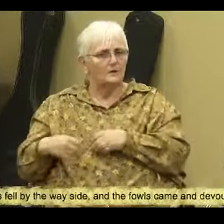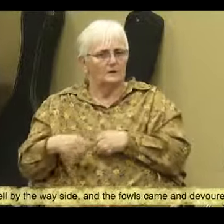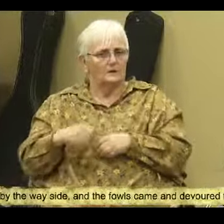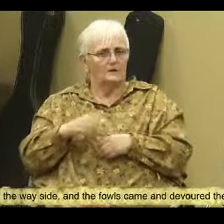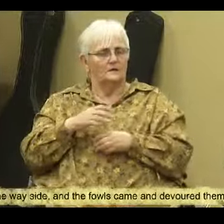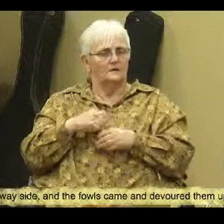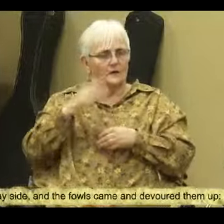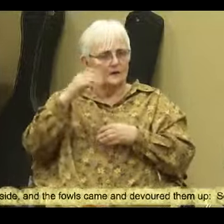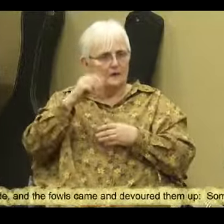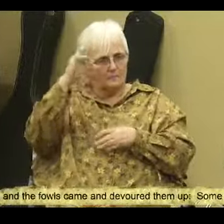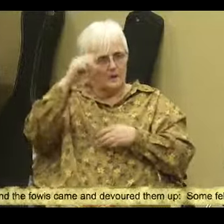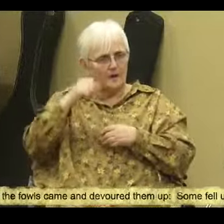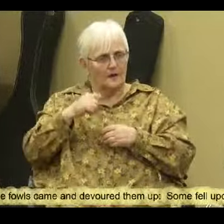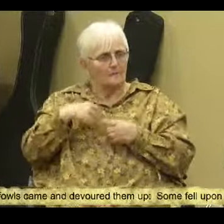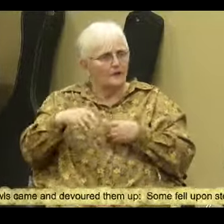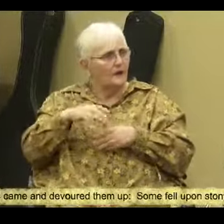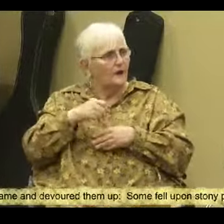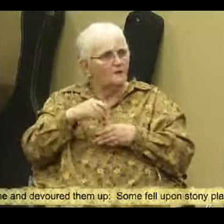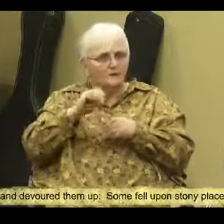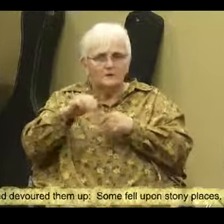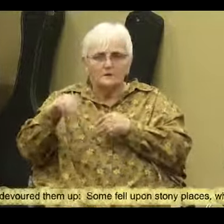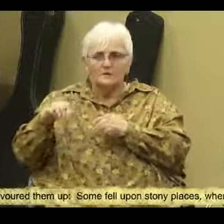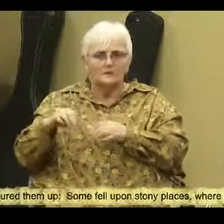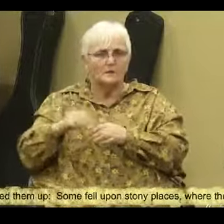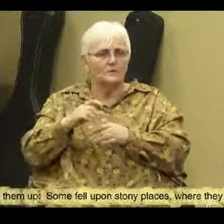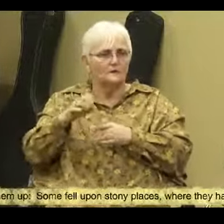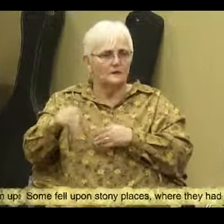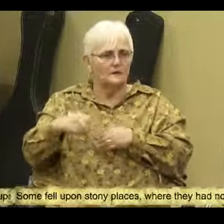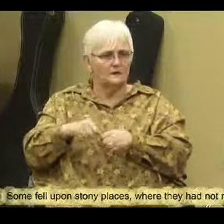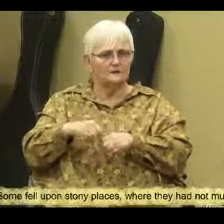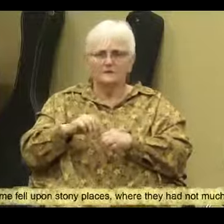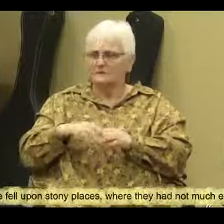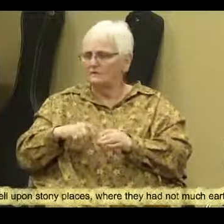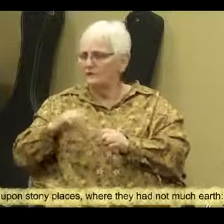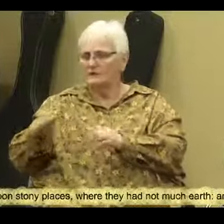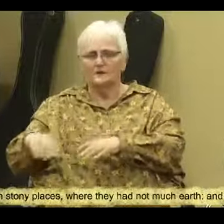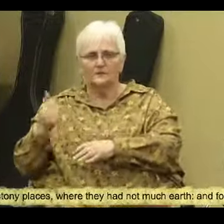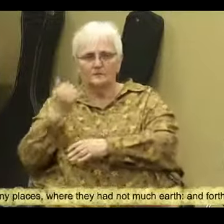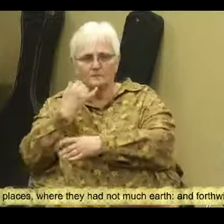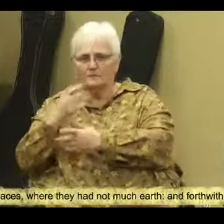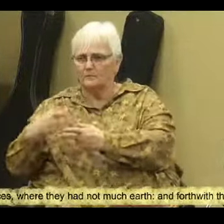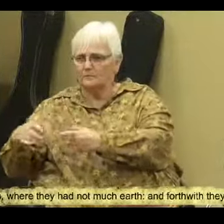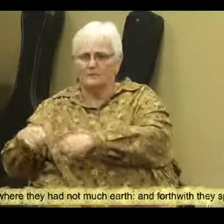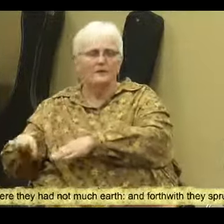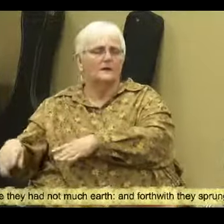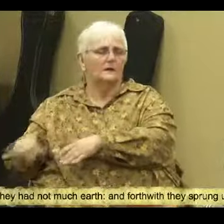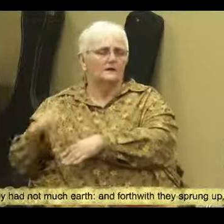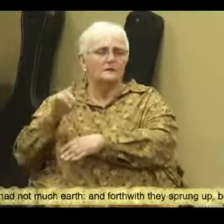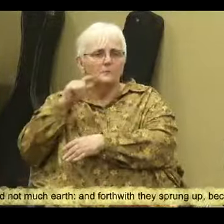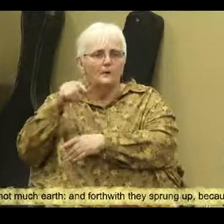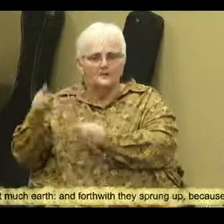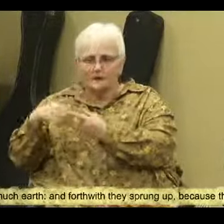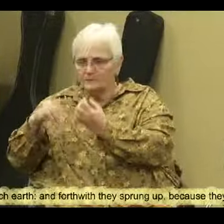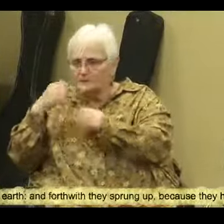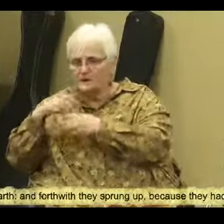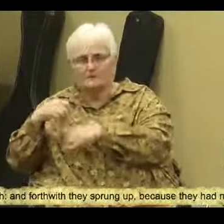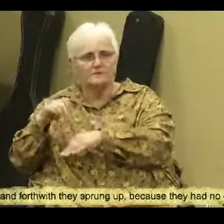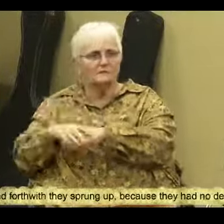sow. And as he sowed, some seed fell by the wayside and the birds came and devoured them. Some fell on stony places